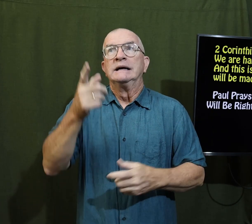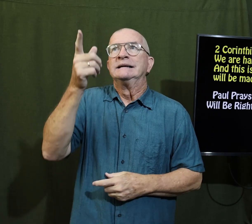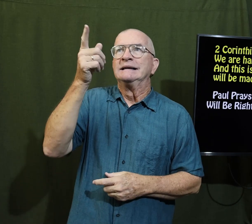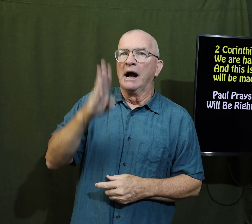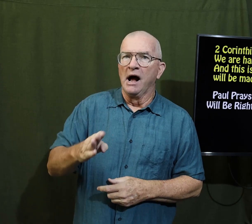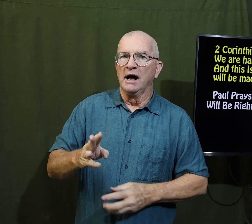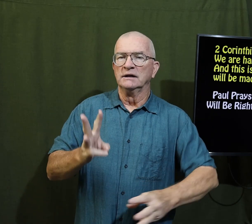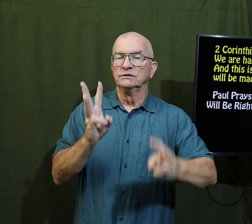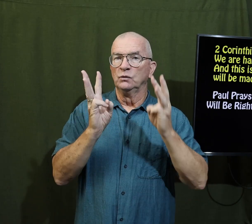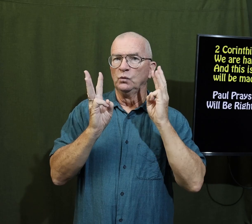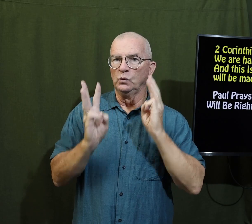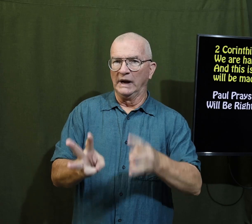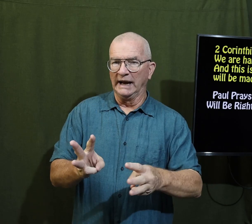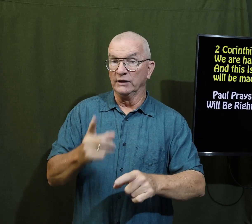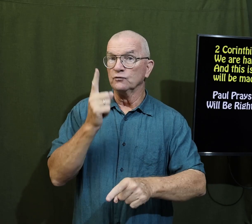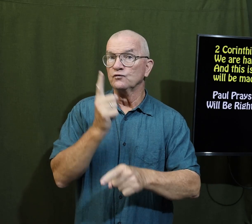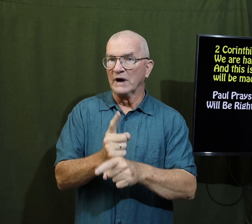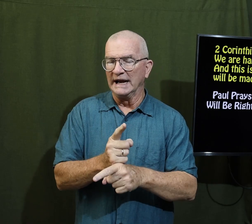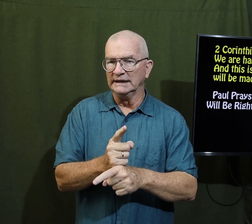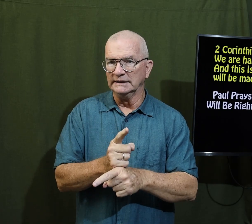that they would desire God's way